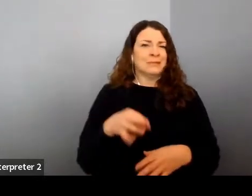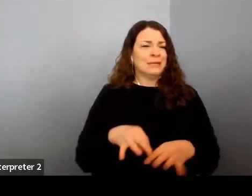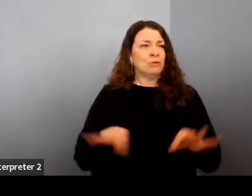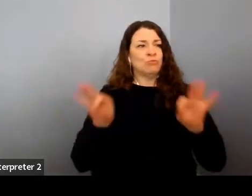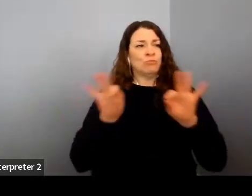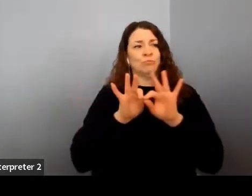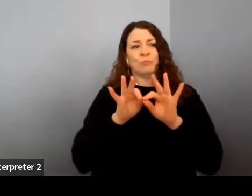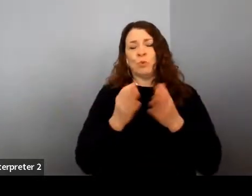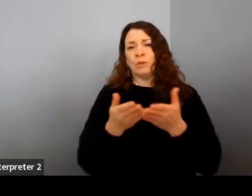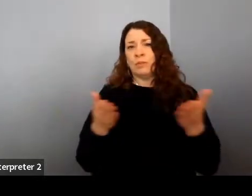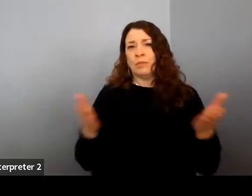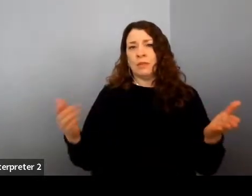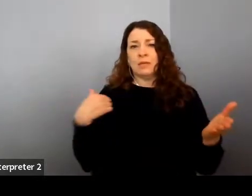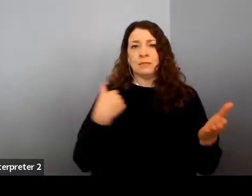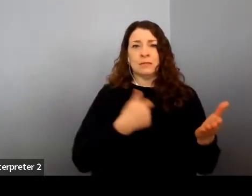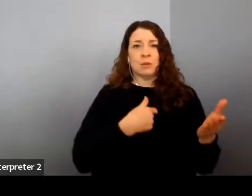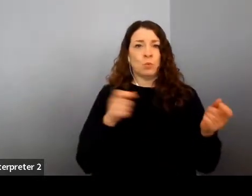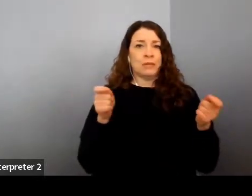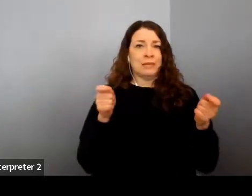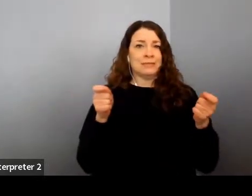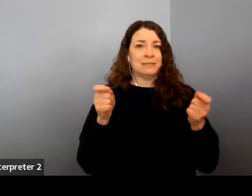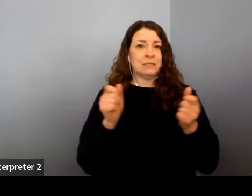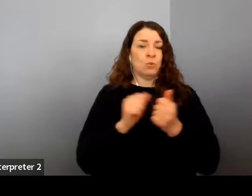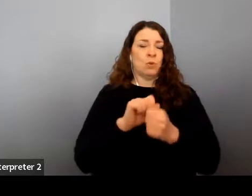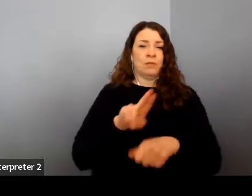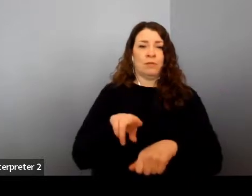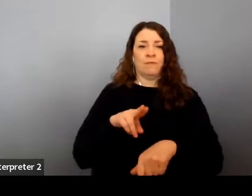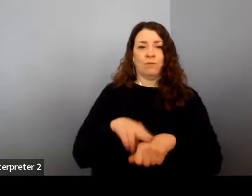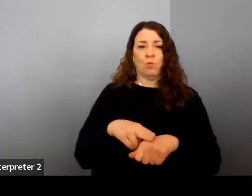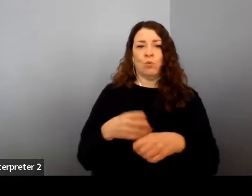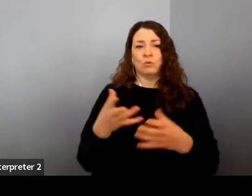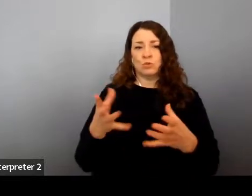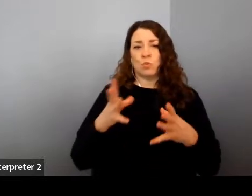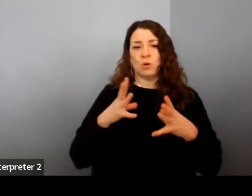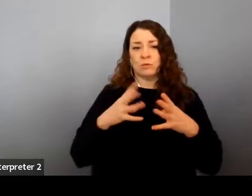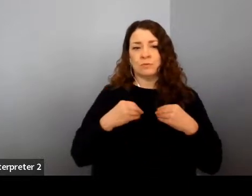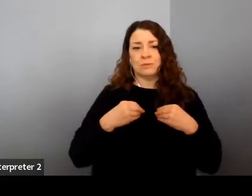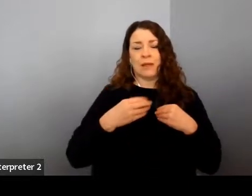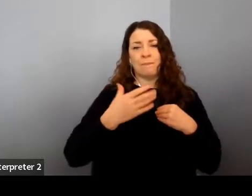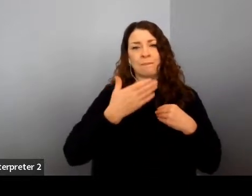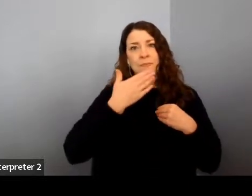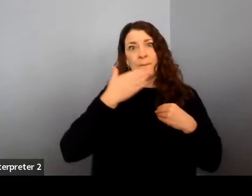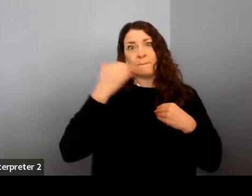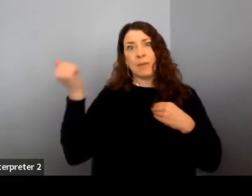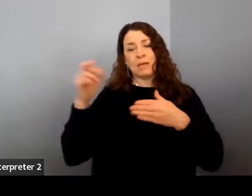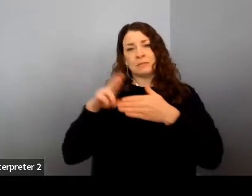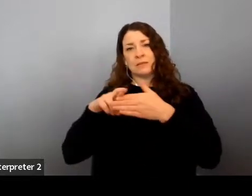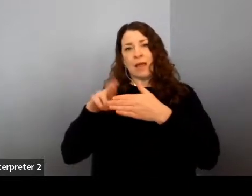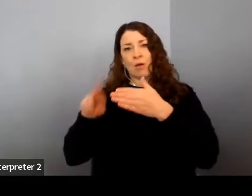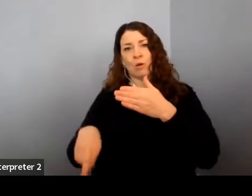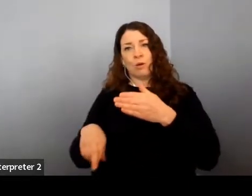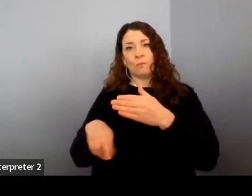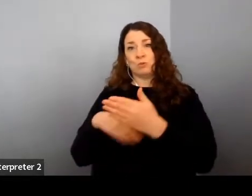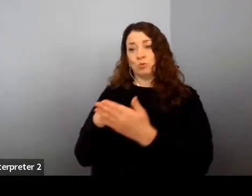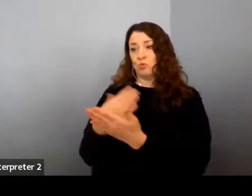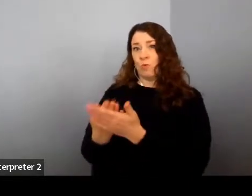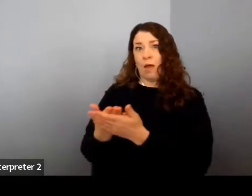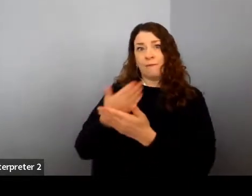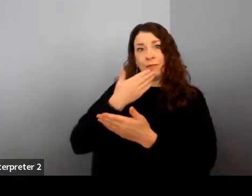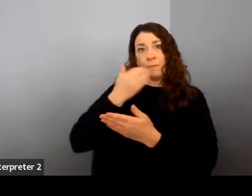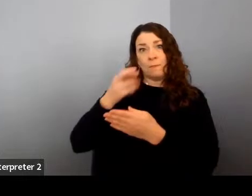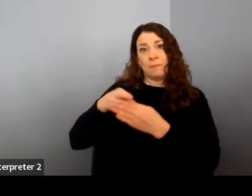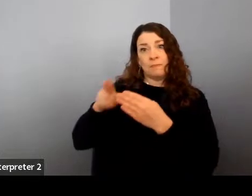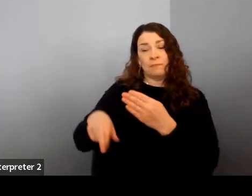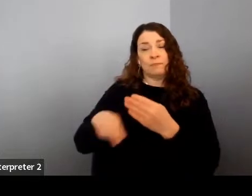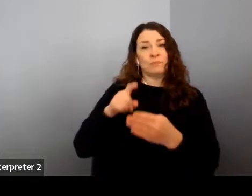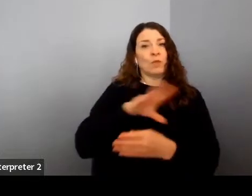that we all deal with, you, of course, are only going to accept the best outcomes. But to get to those best outcomes, you want to make sure you